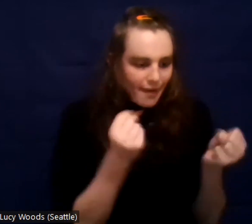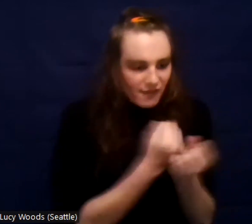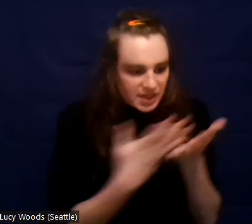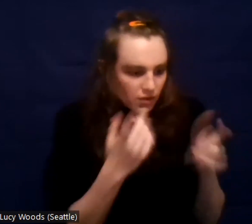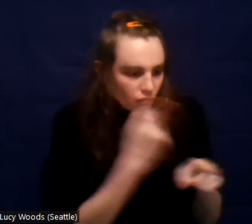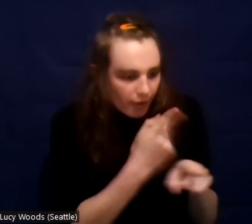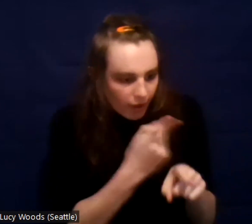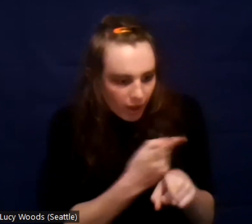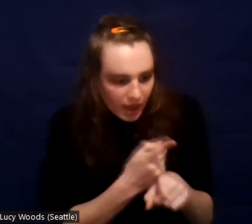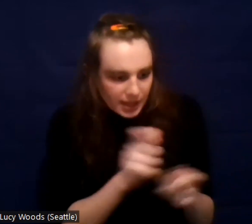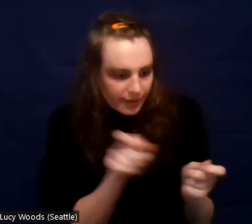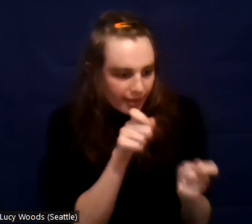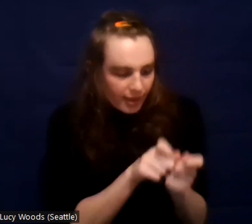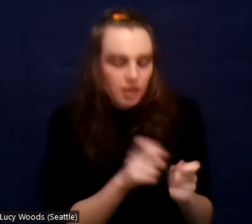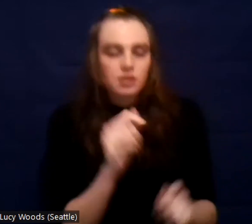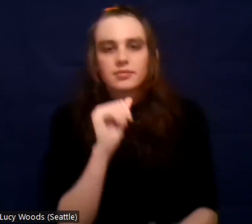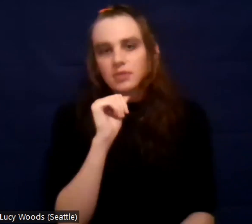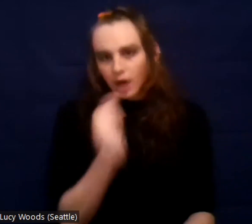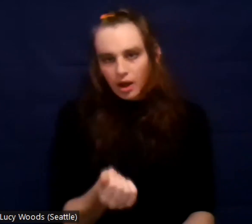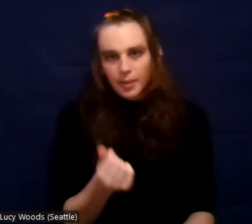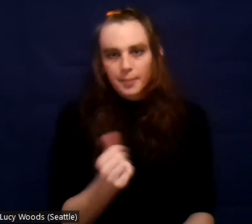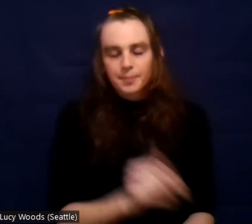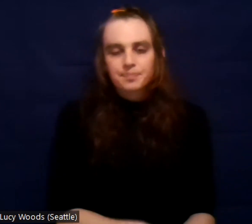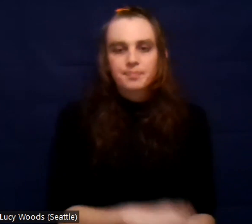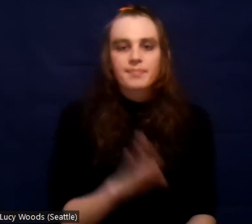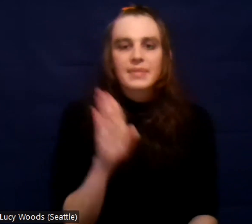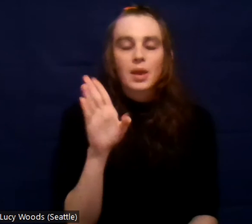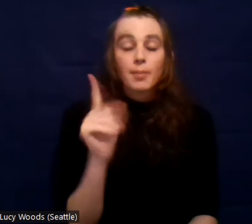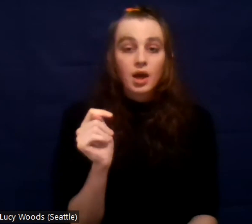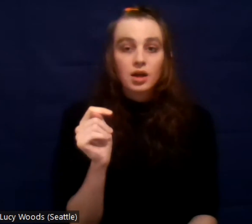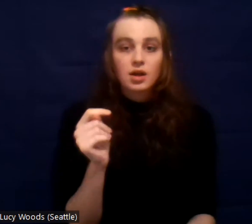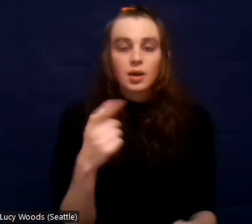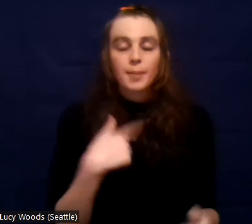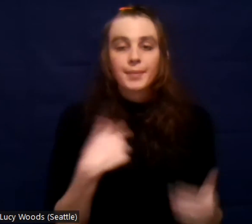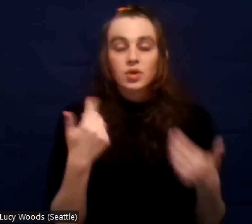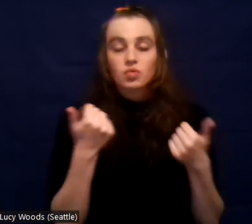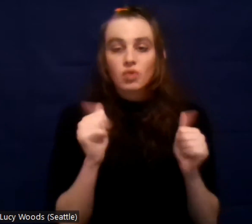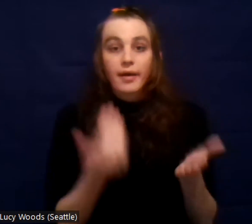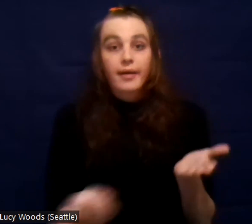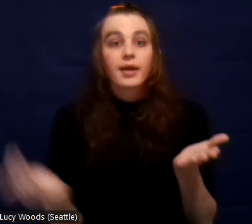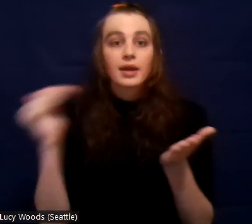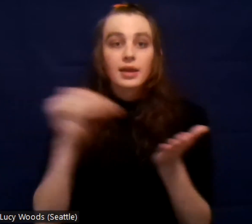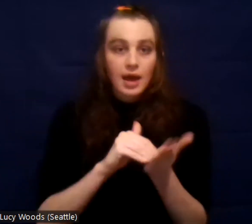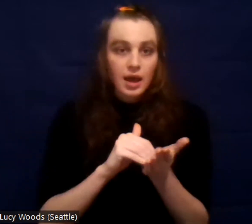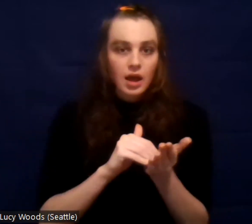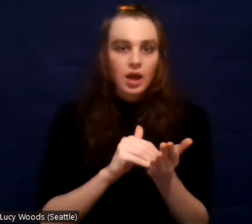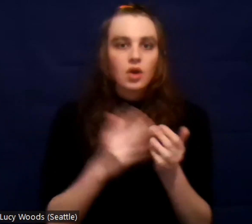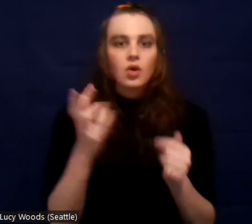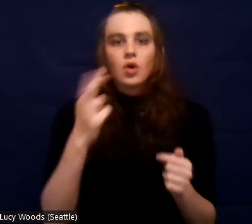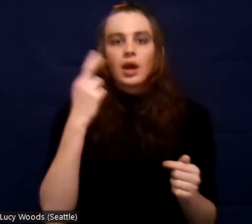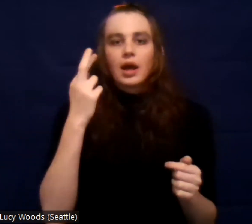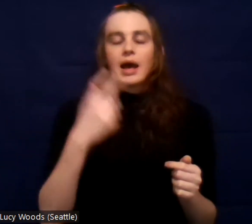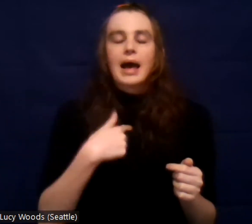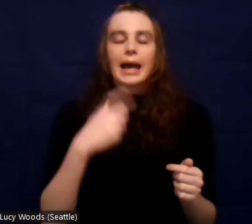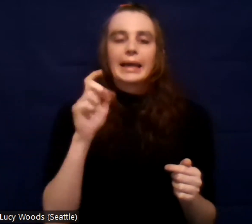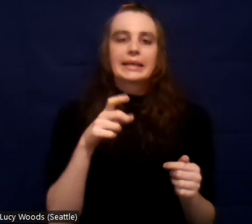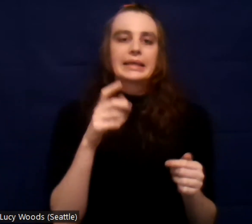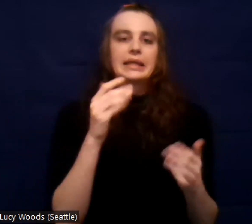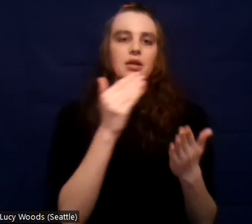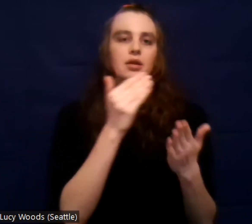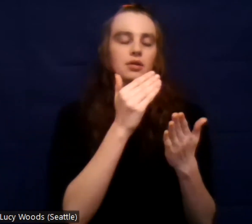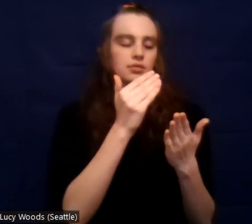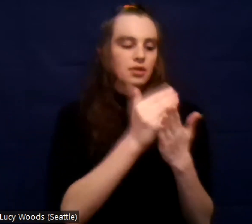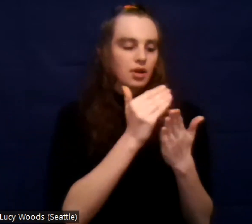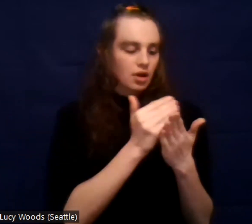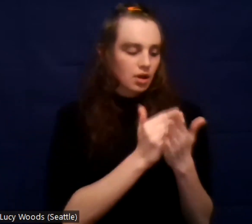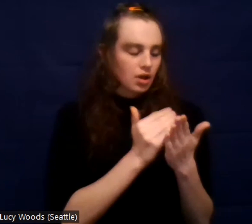when I came back, I realized that I had to do this 100% because this disease has a hit out on me. if I